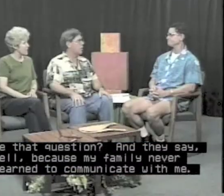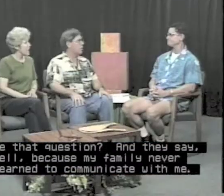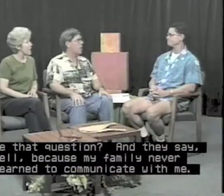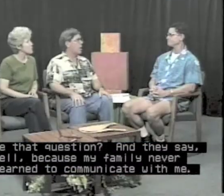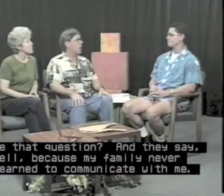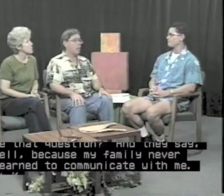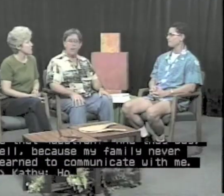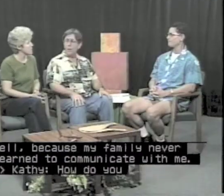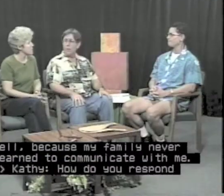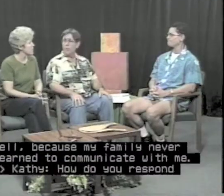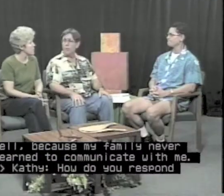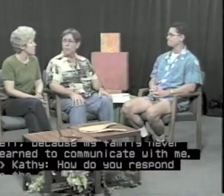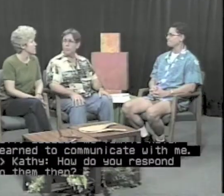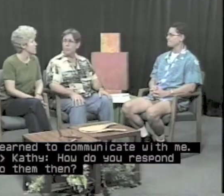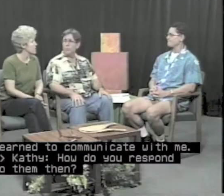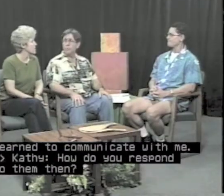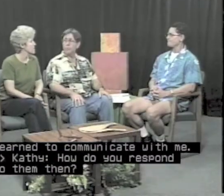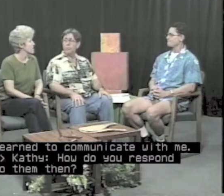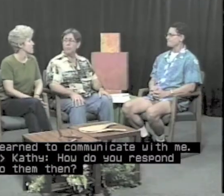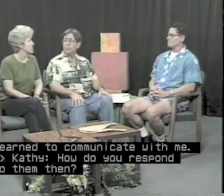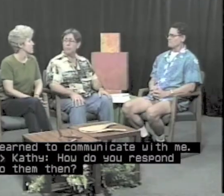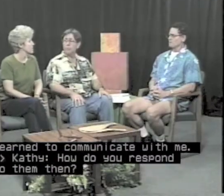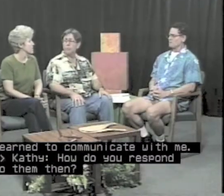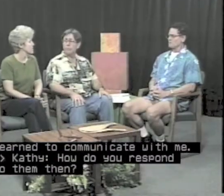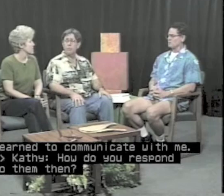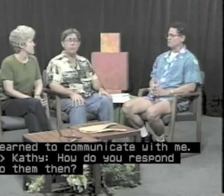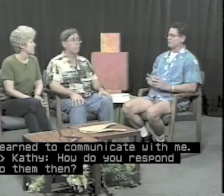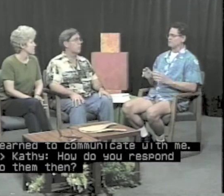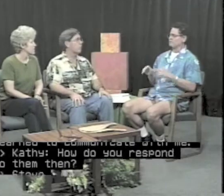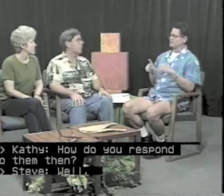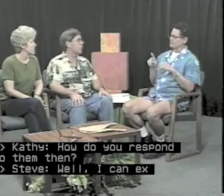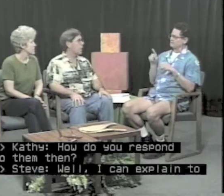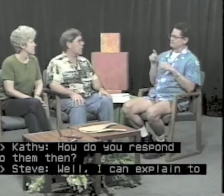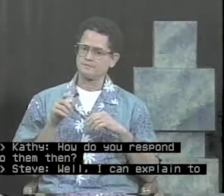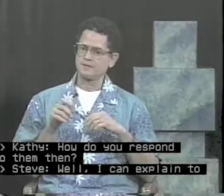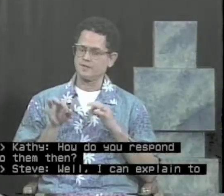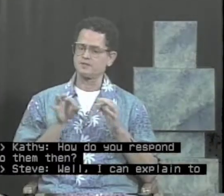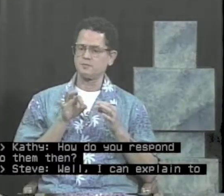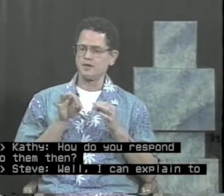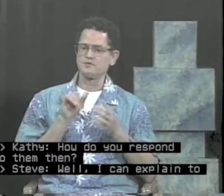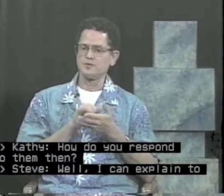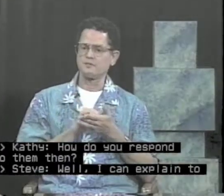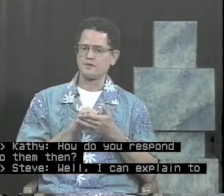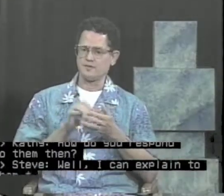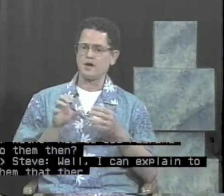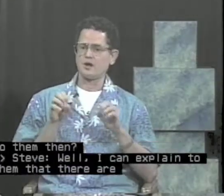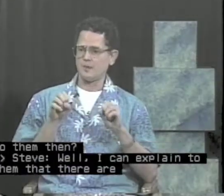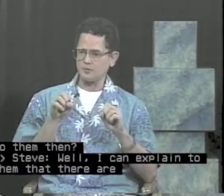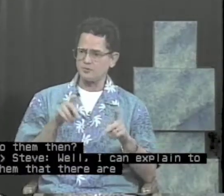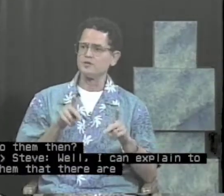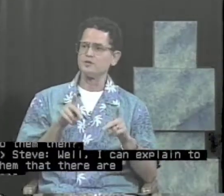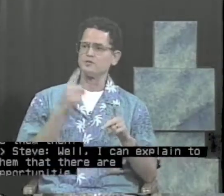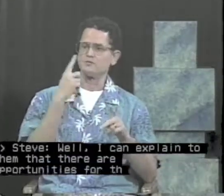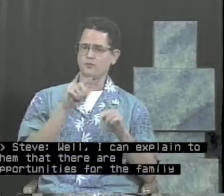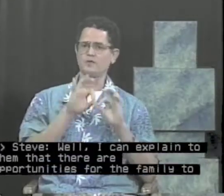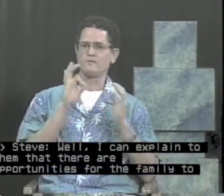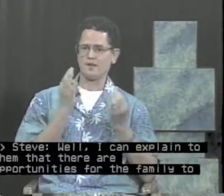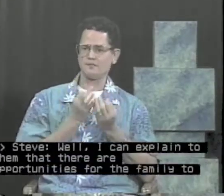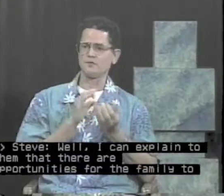How do you respond to them then? Well, I can explain to them that there are opportunities for the family